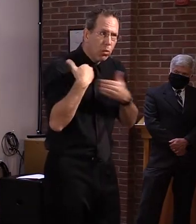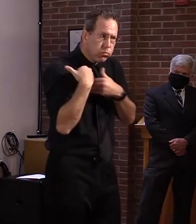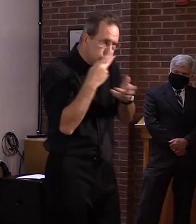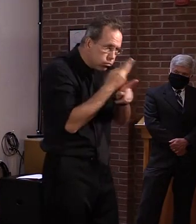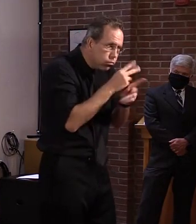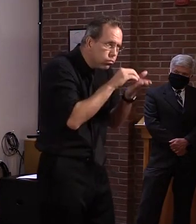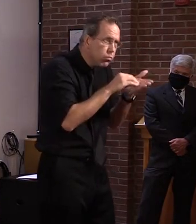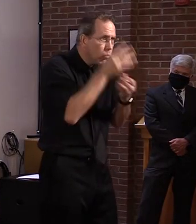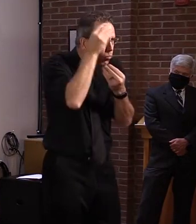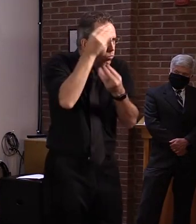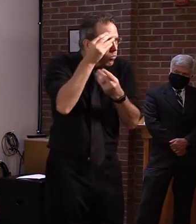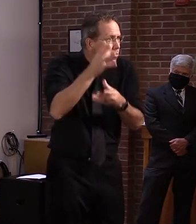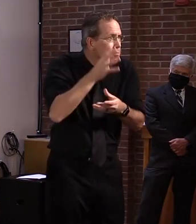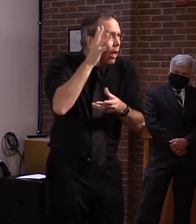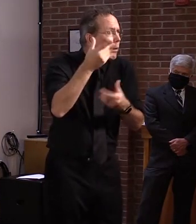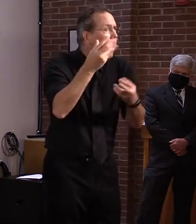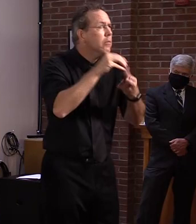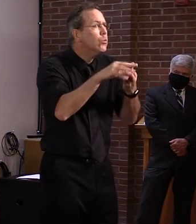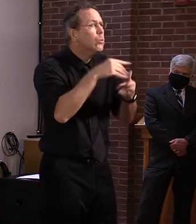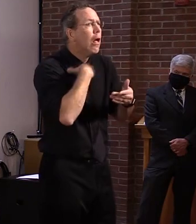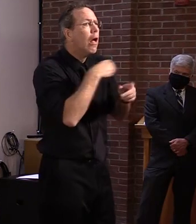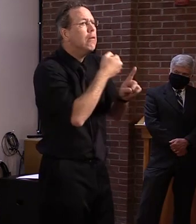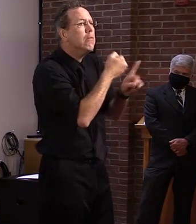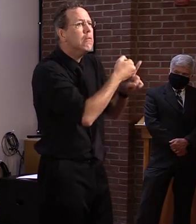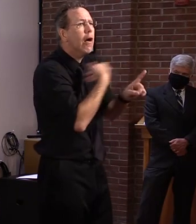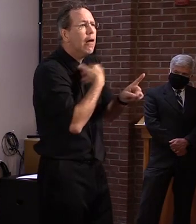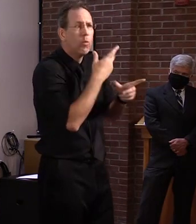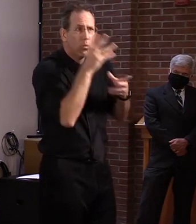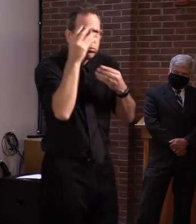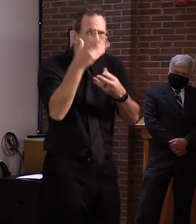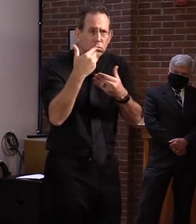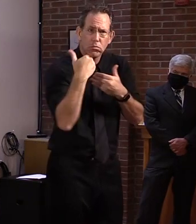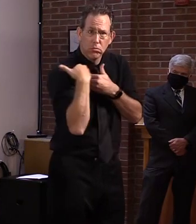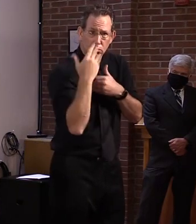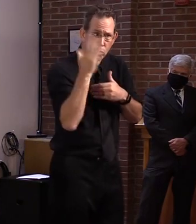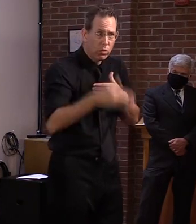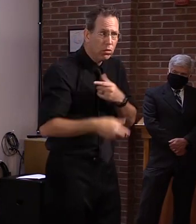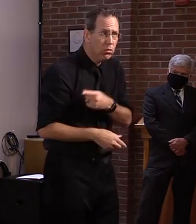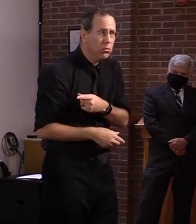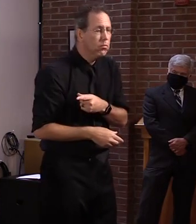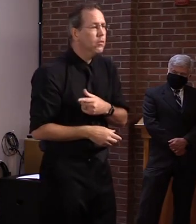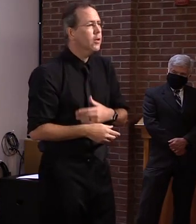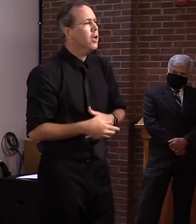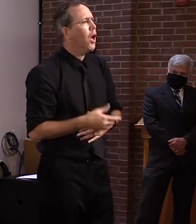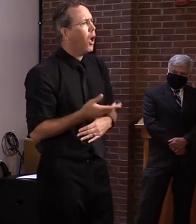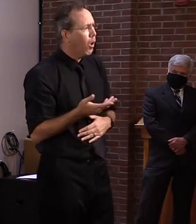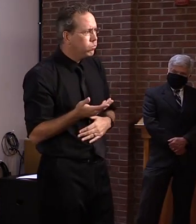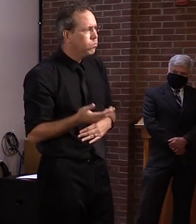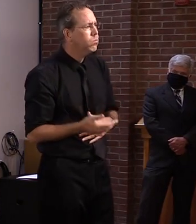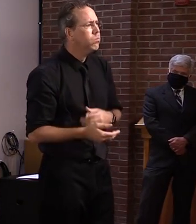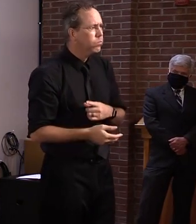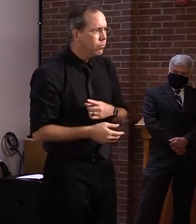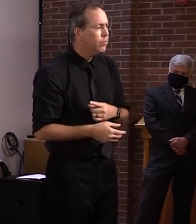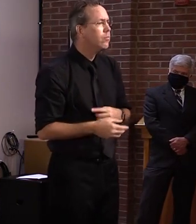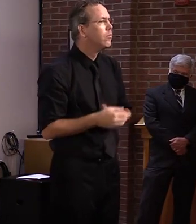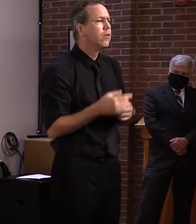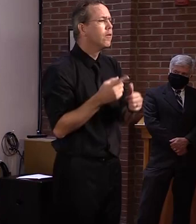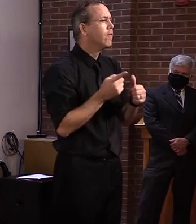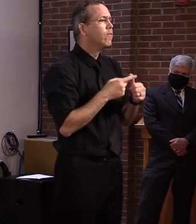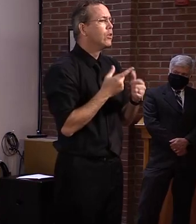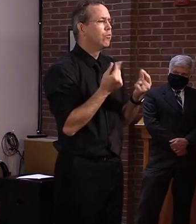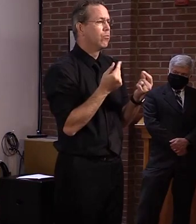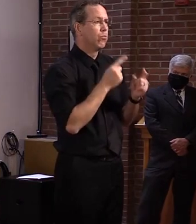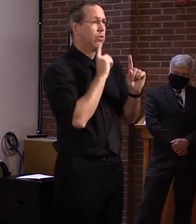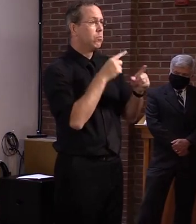I think, uh, we need to be as transparent as possible, uh, to, uh, lower, uh, the amount of, uh,